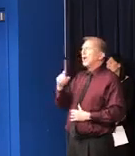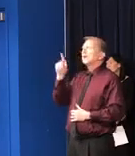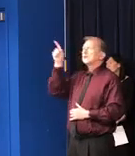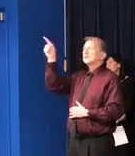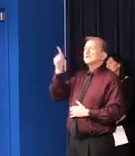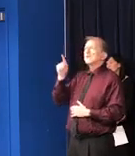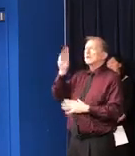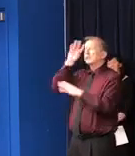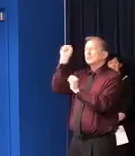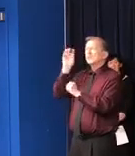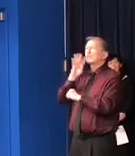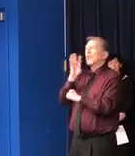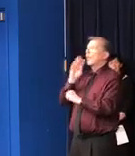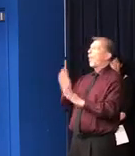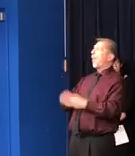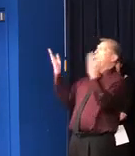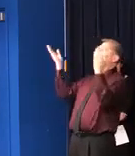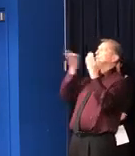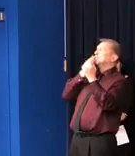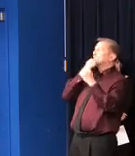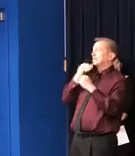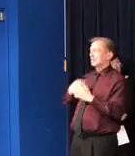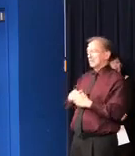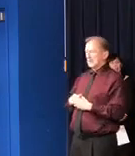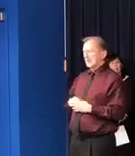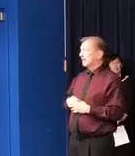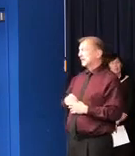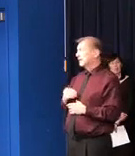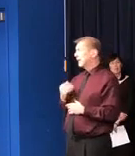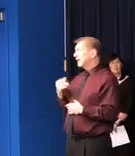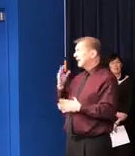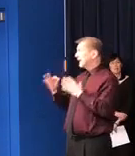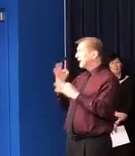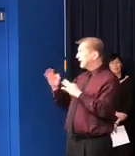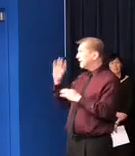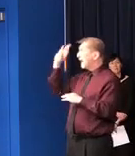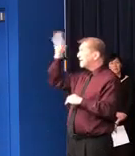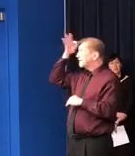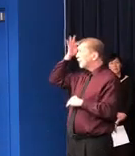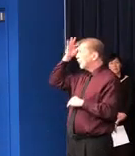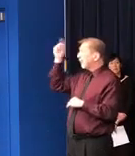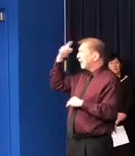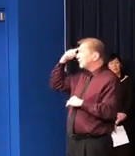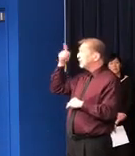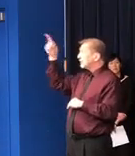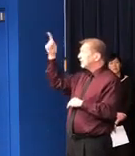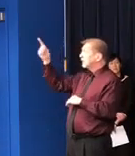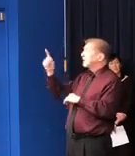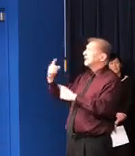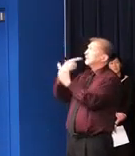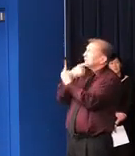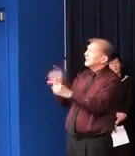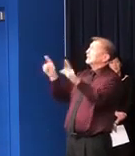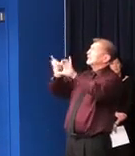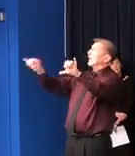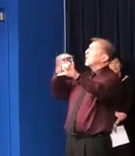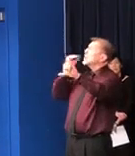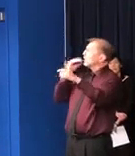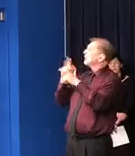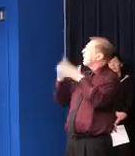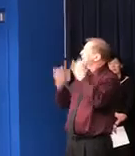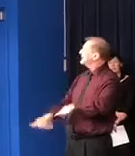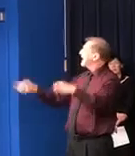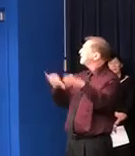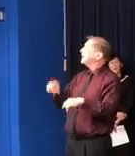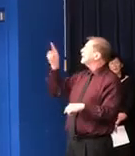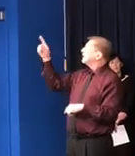the country? Yeah. Well, there wouldn't be a patchwork of rules if the federal government had stepped up in the first place. But as it is, you know, it's